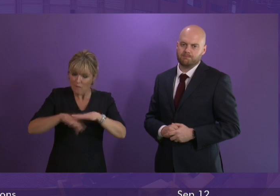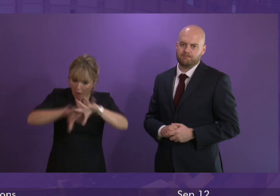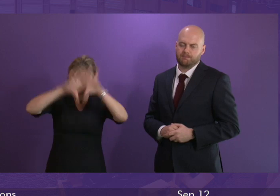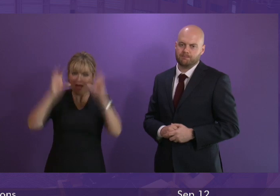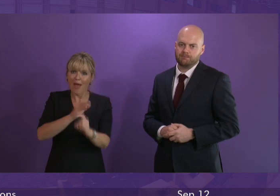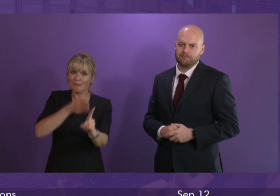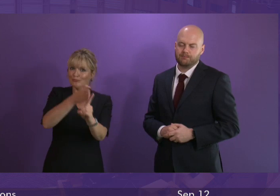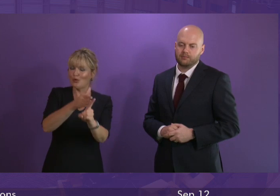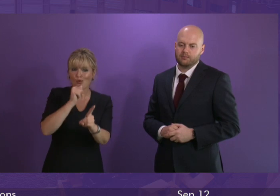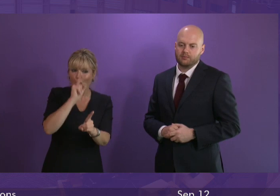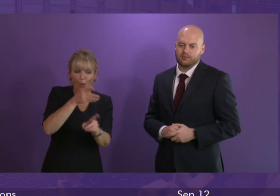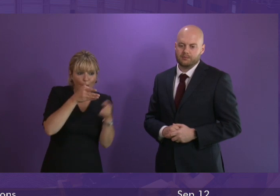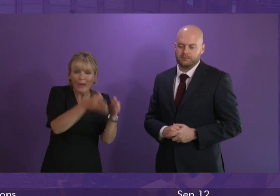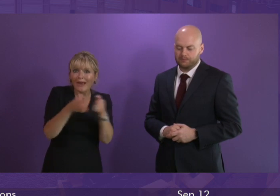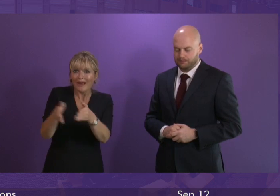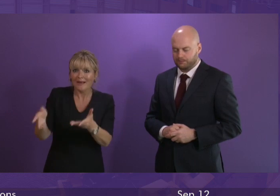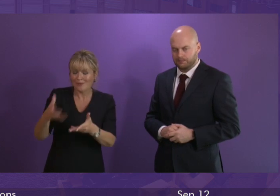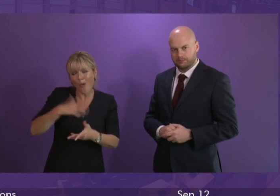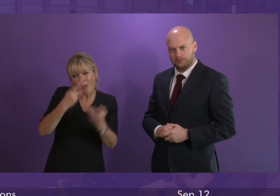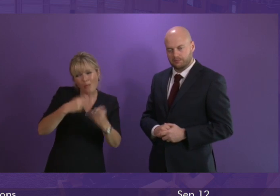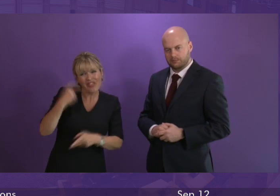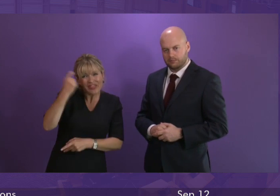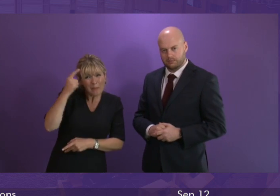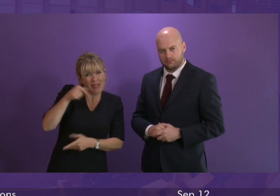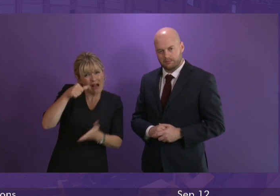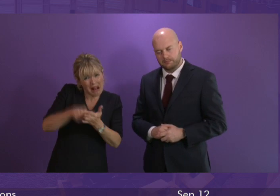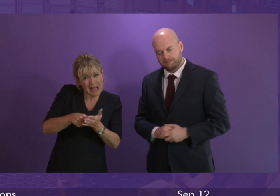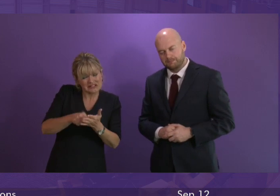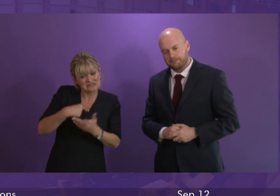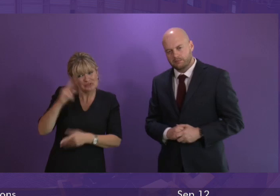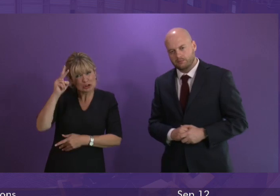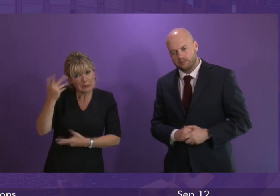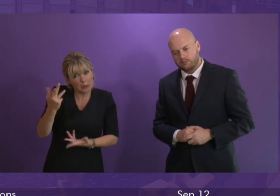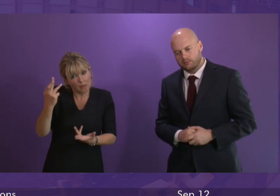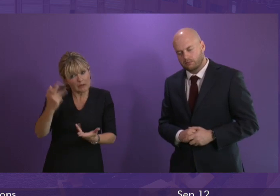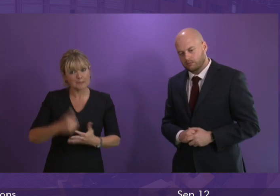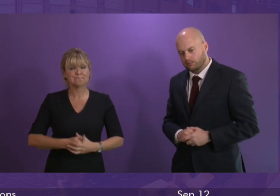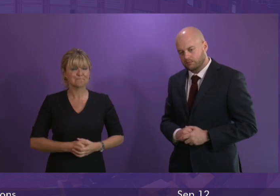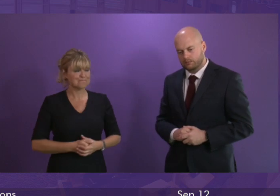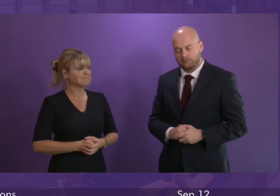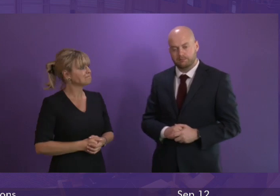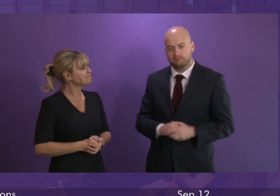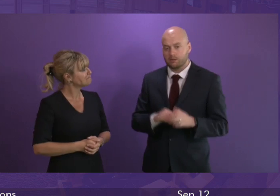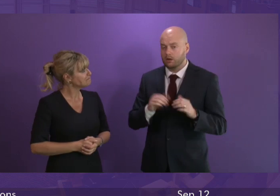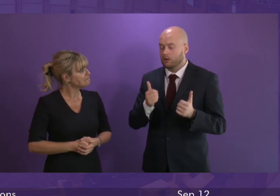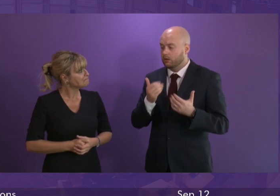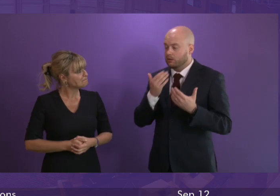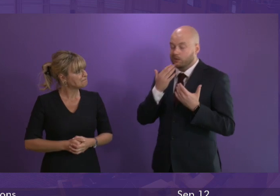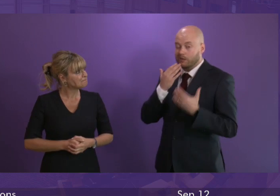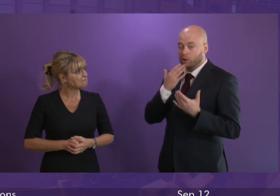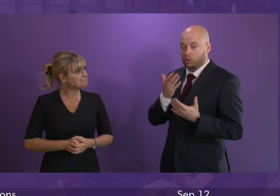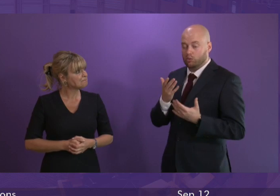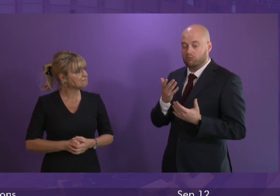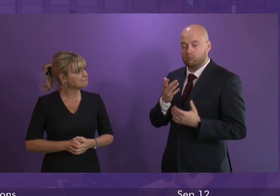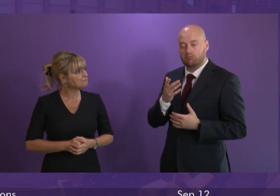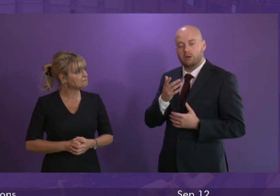hope they will think again about both of the aspects of that letter and come to different conclusions thank you I would note that yet again there's